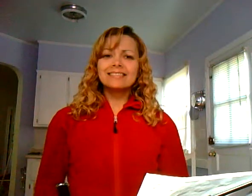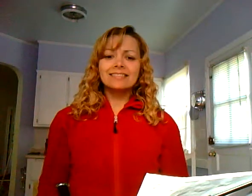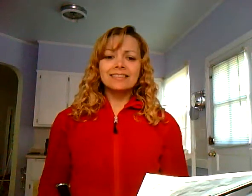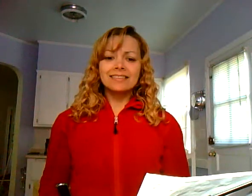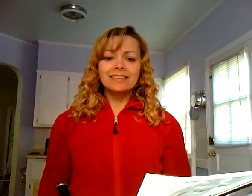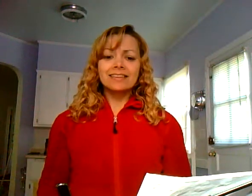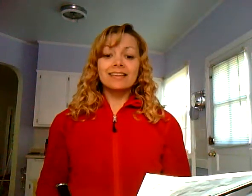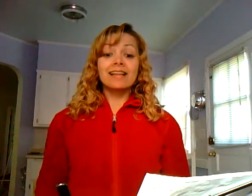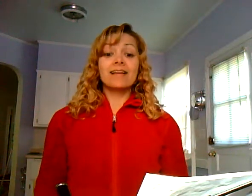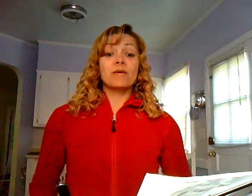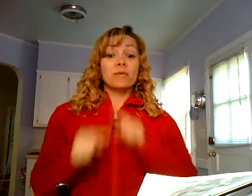and meet with the church.